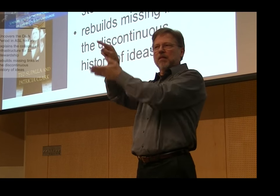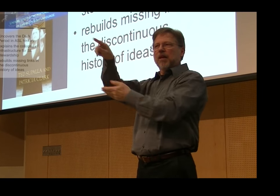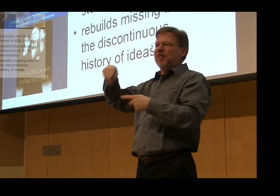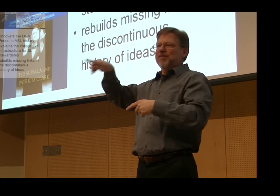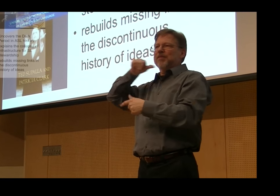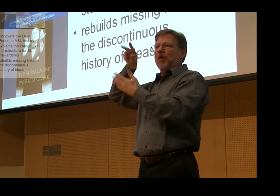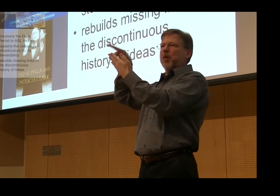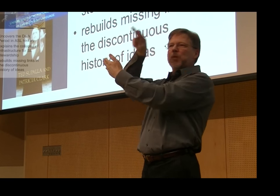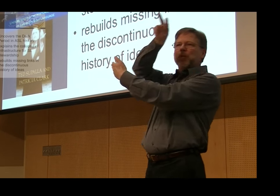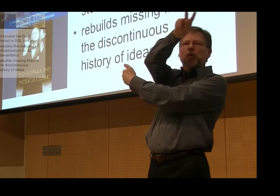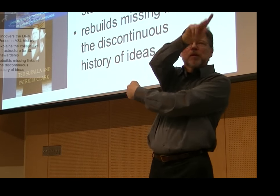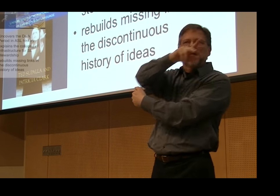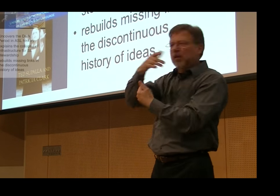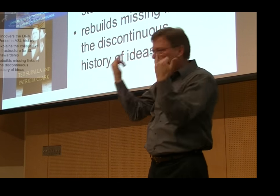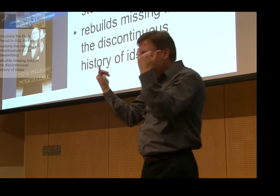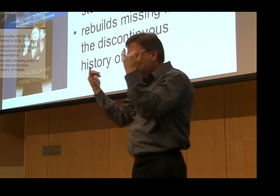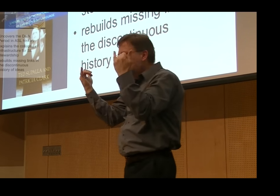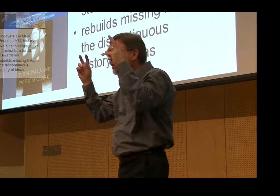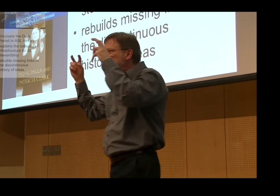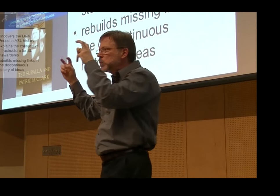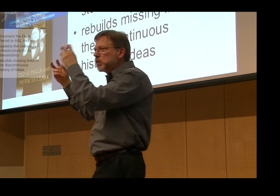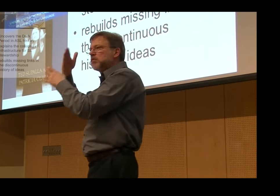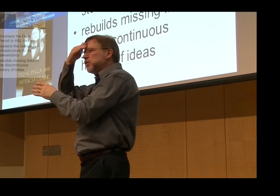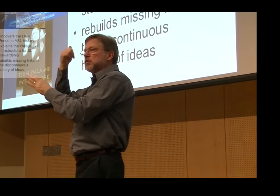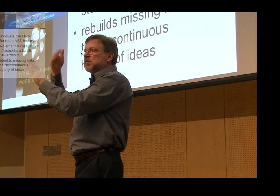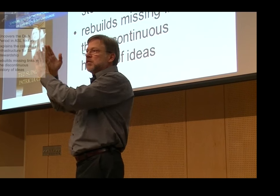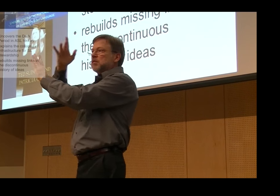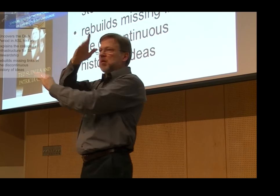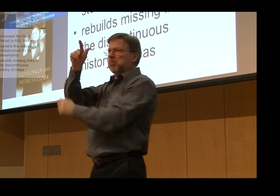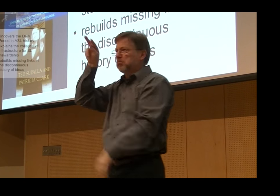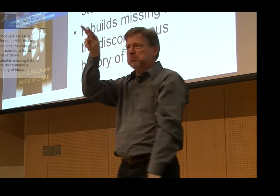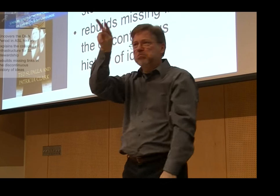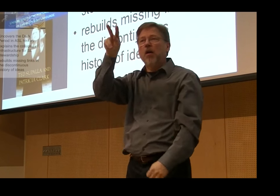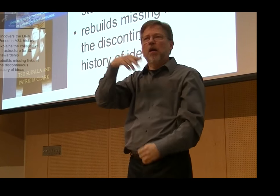set aside and not used. People did publish historically.